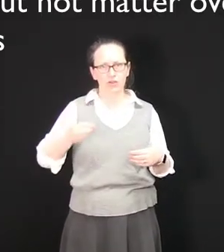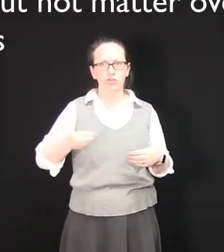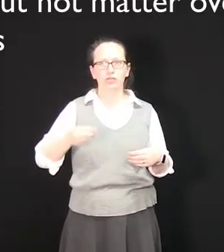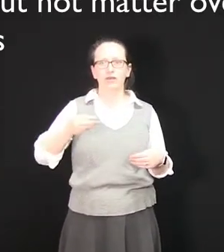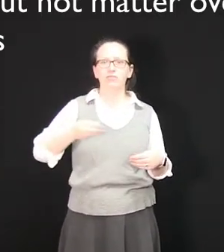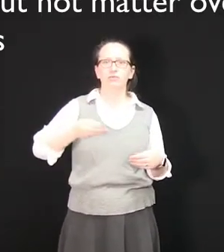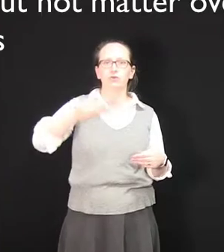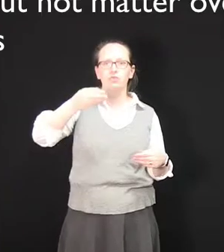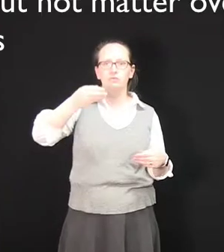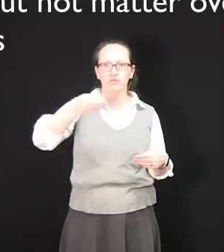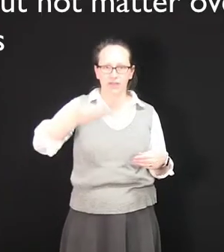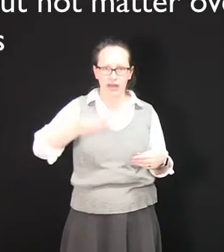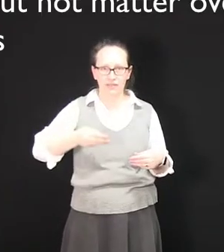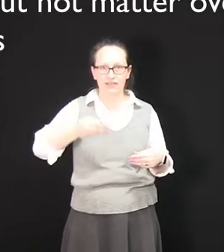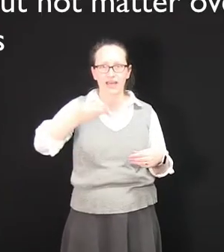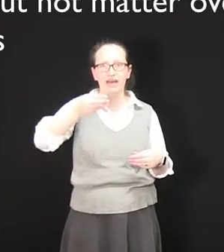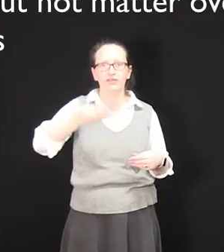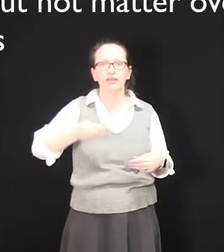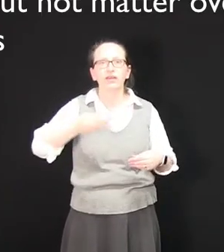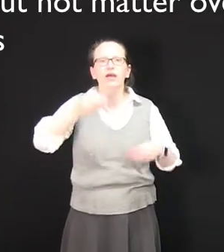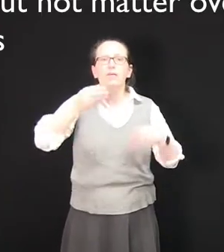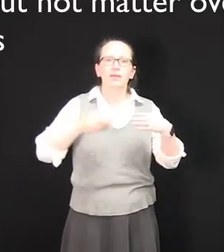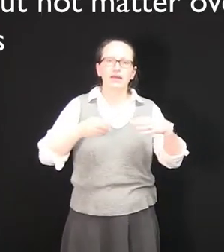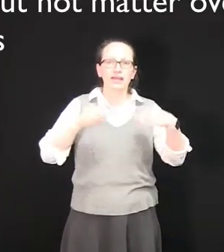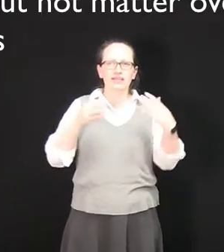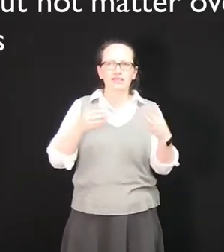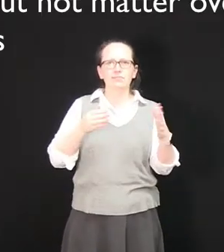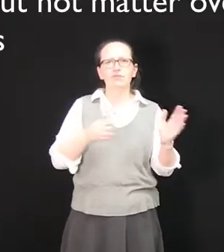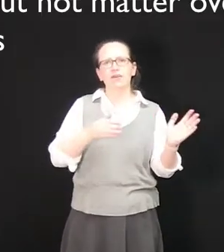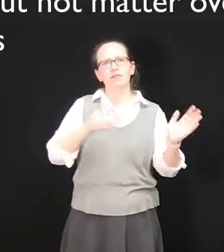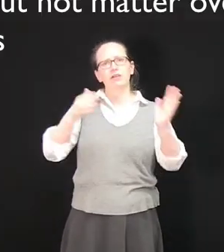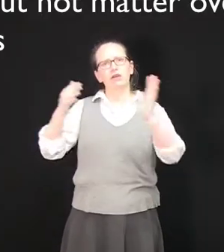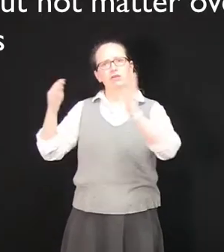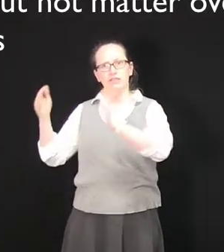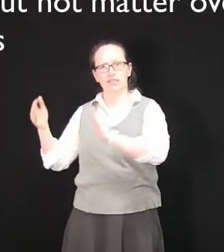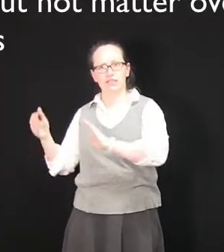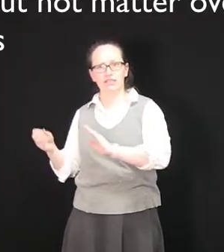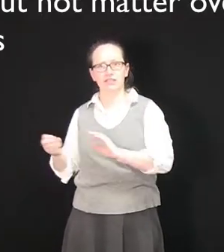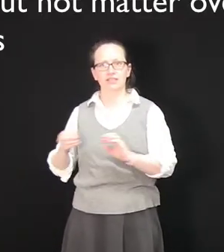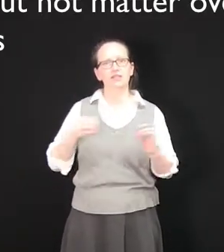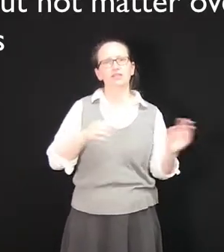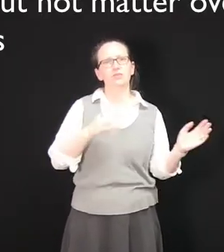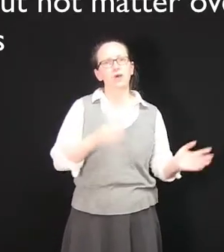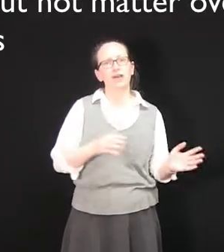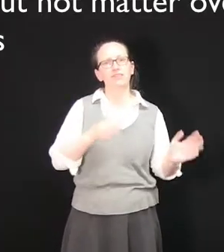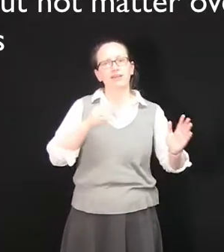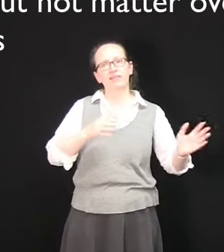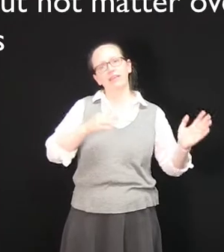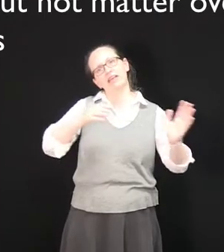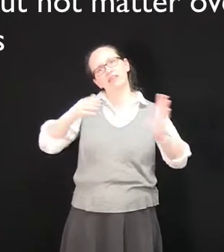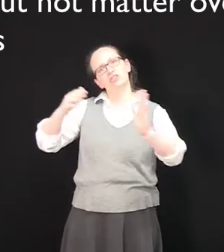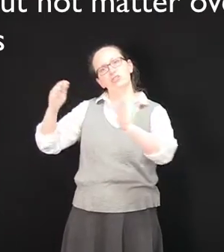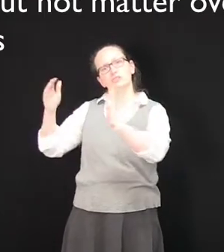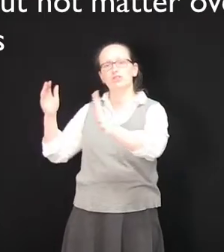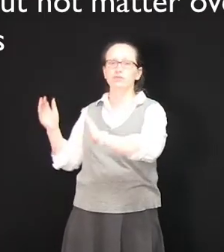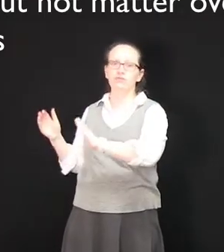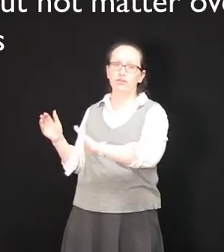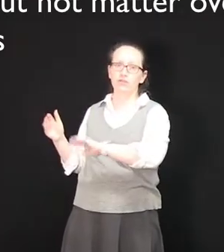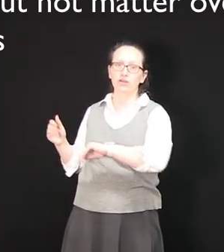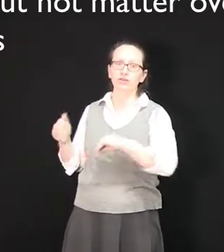ocean wave the water is moving up and down but it doesn't move over long distances. It's the wave carrying the energy which moves over long